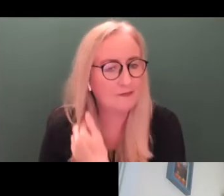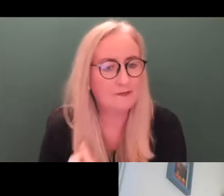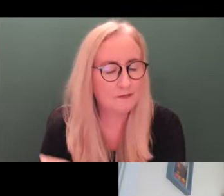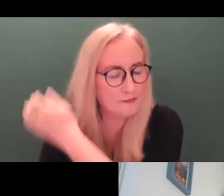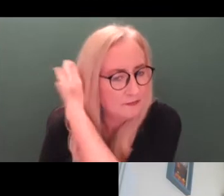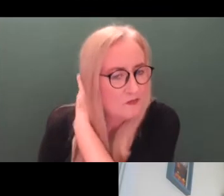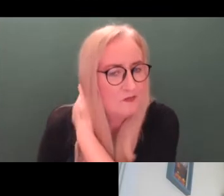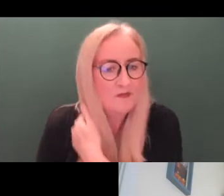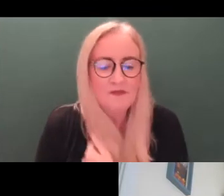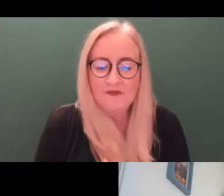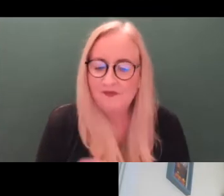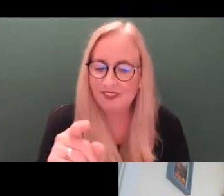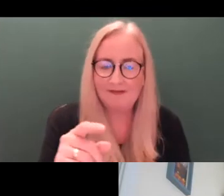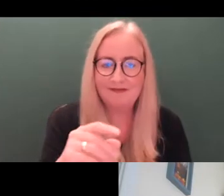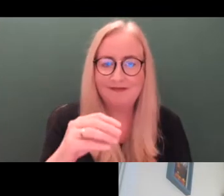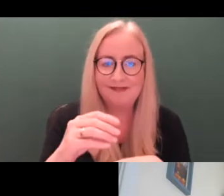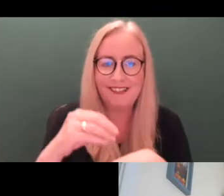Jo, you need to unmute yourself, sir.